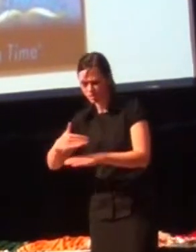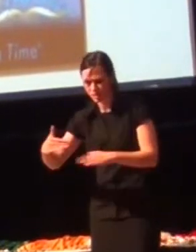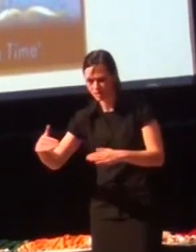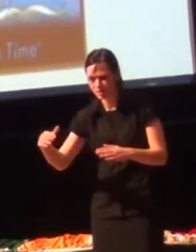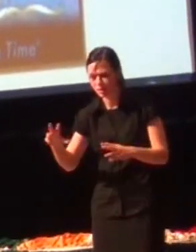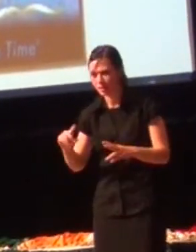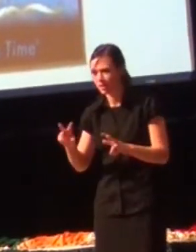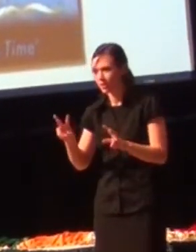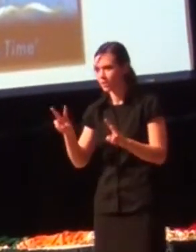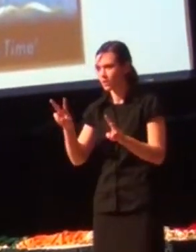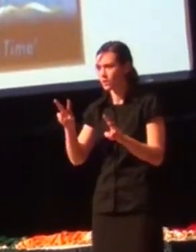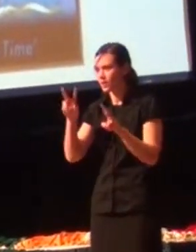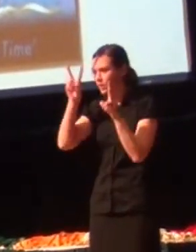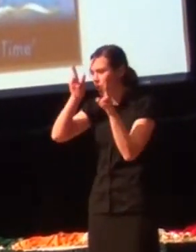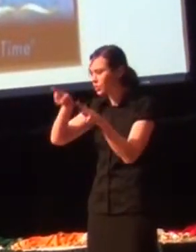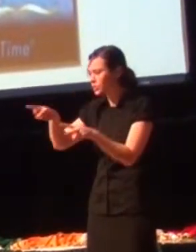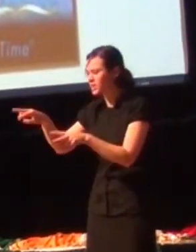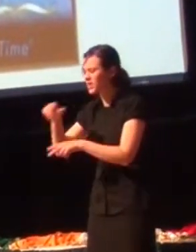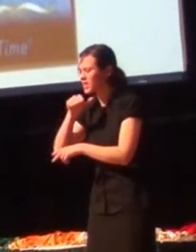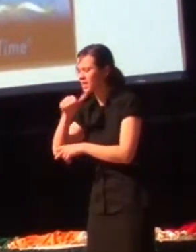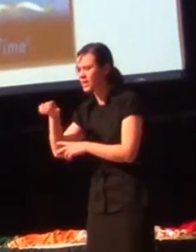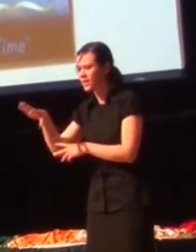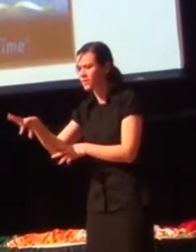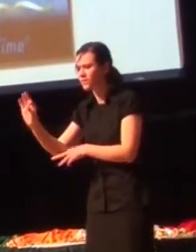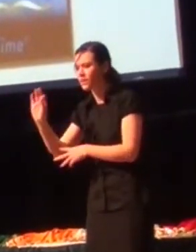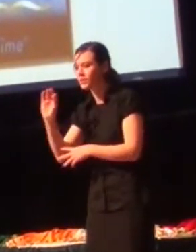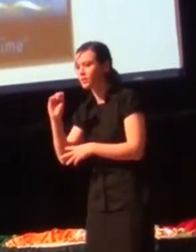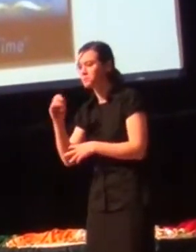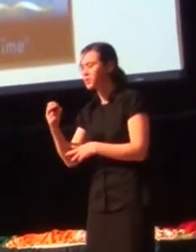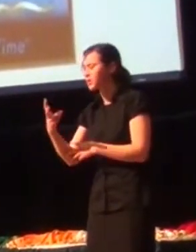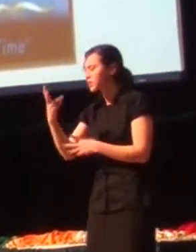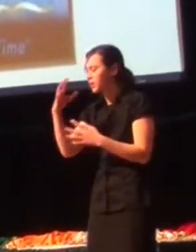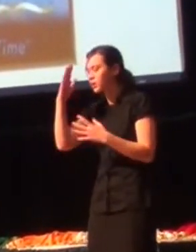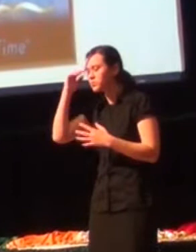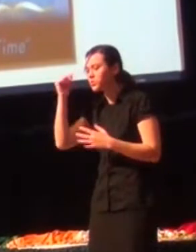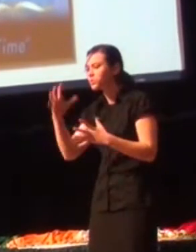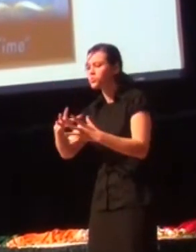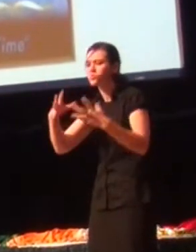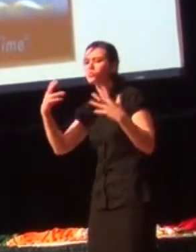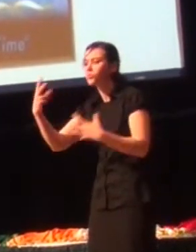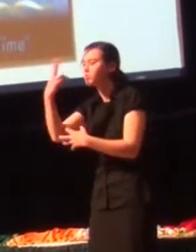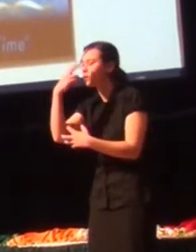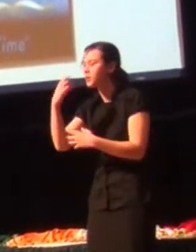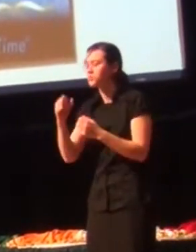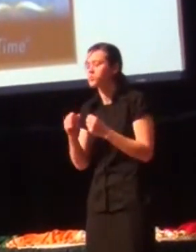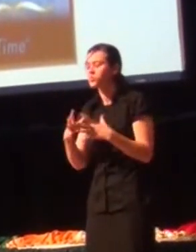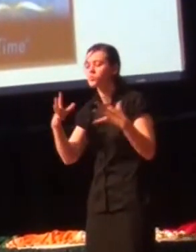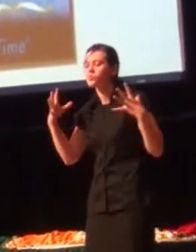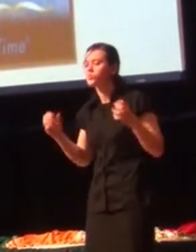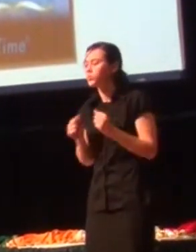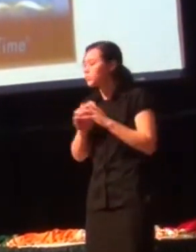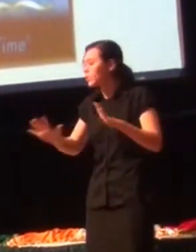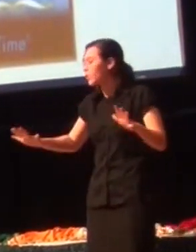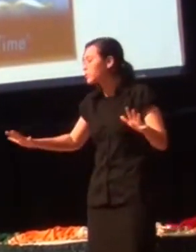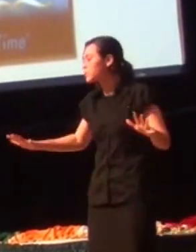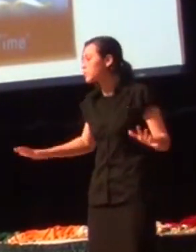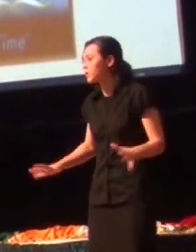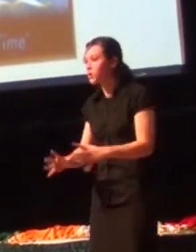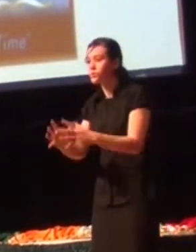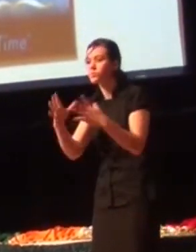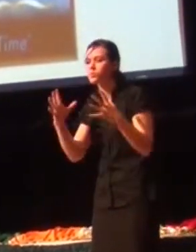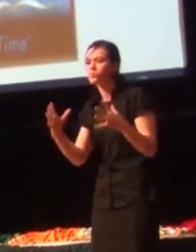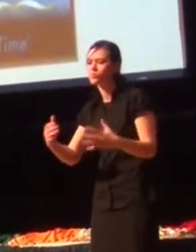but I looked and I can't find because I'm so blind, I'm so lost, and I'm so